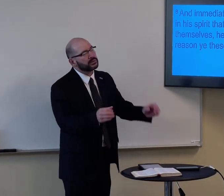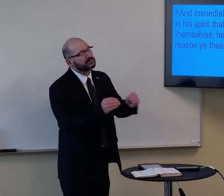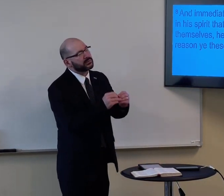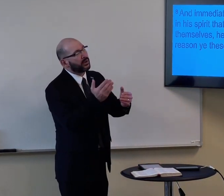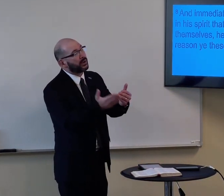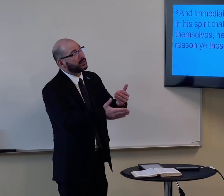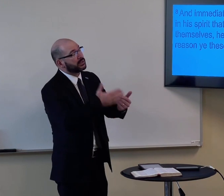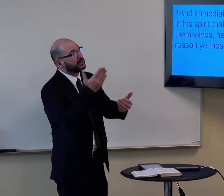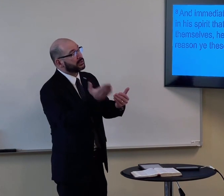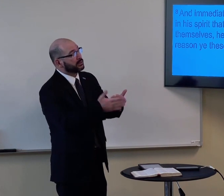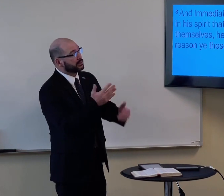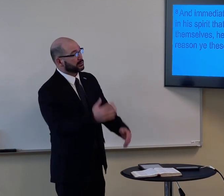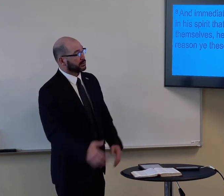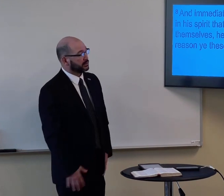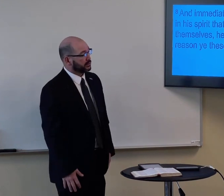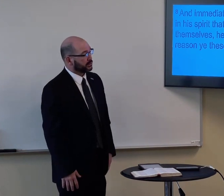And he said, which is easier,